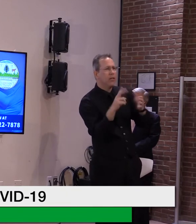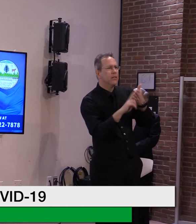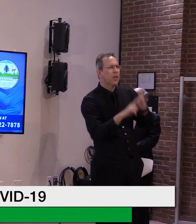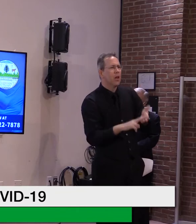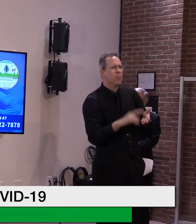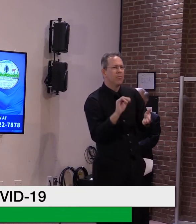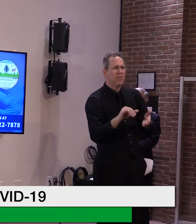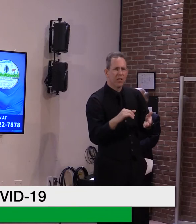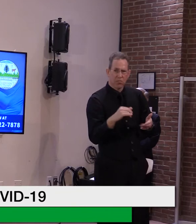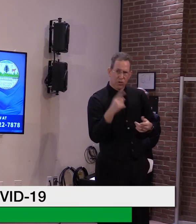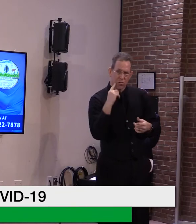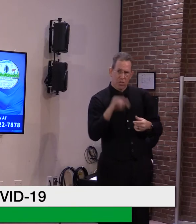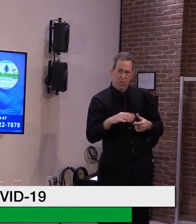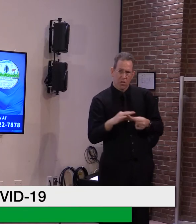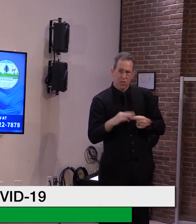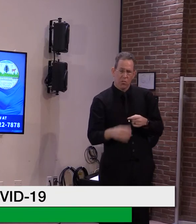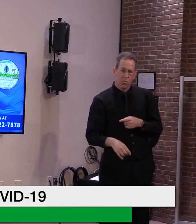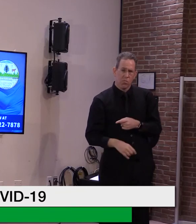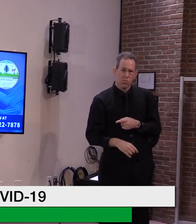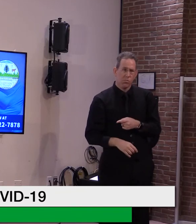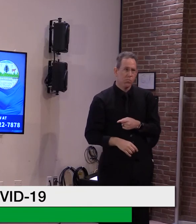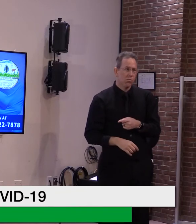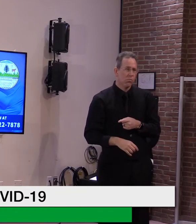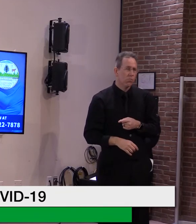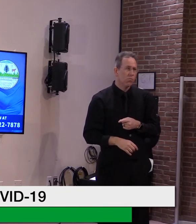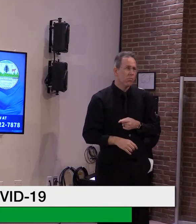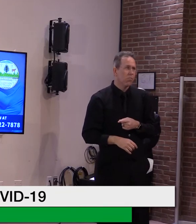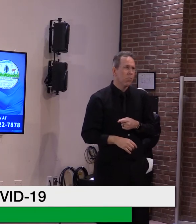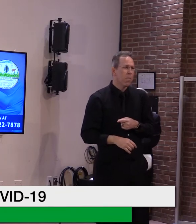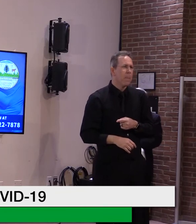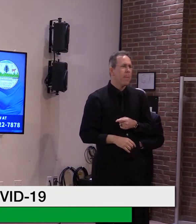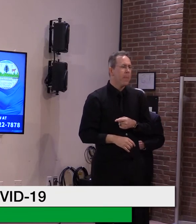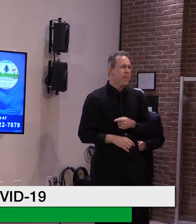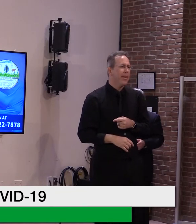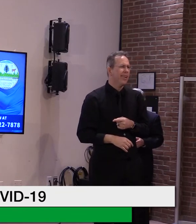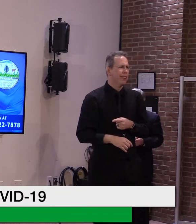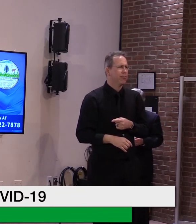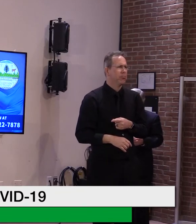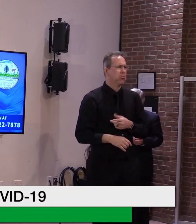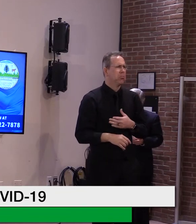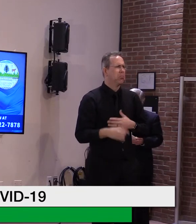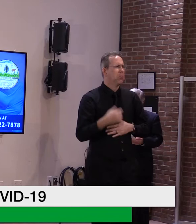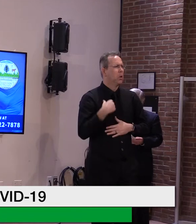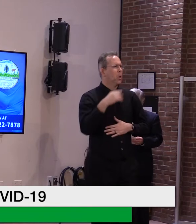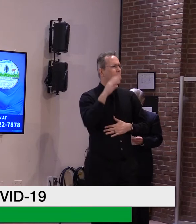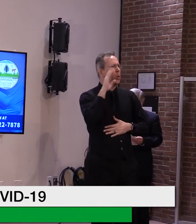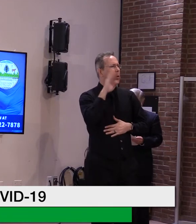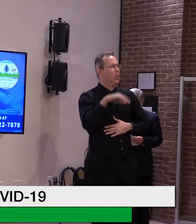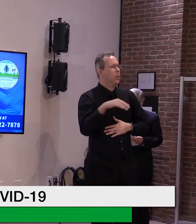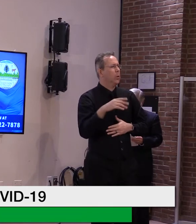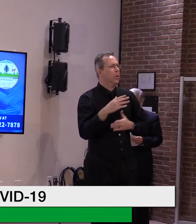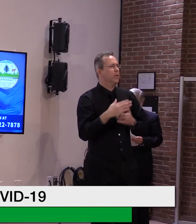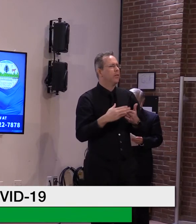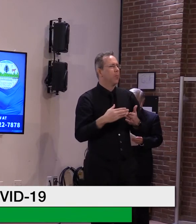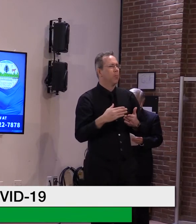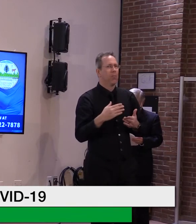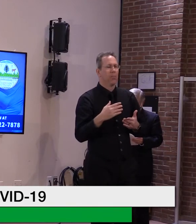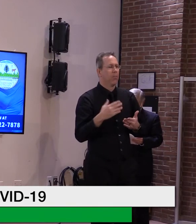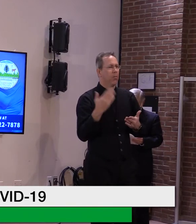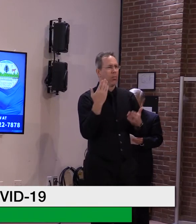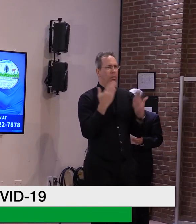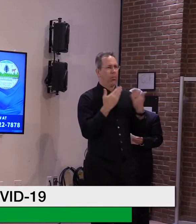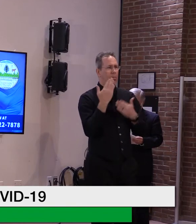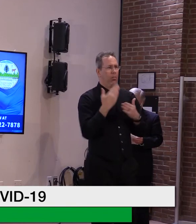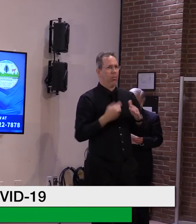we were putting this forward. Um, but we had to come up with a system that was, uh, uh, something that was, uh, at least, um, usable